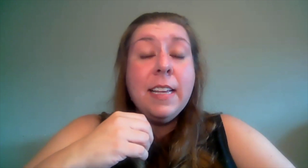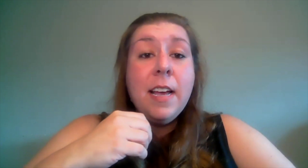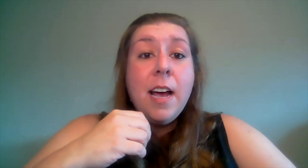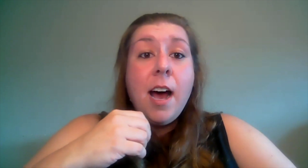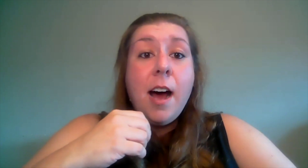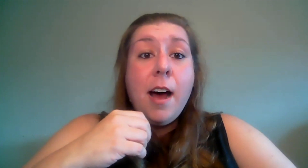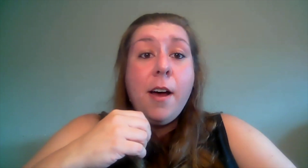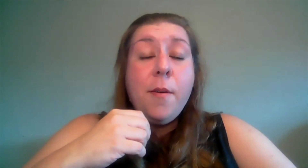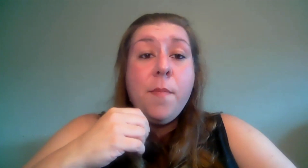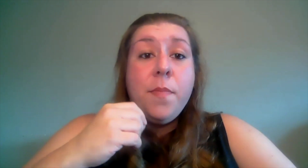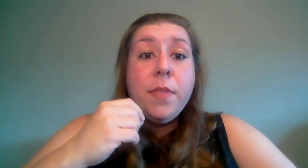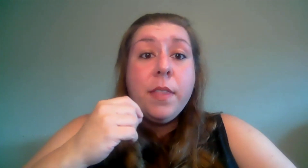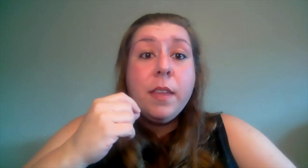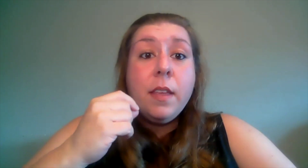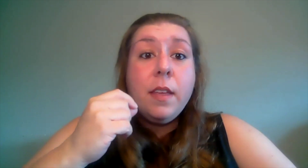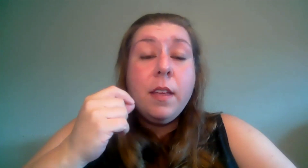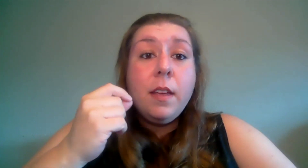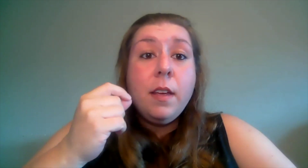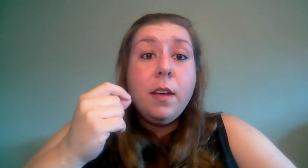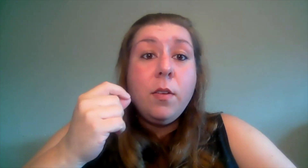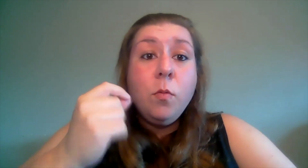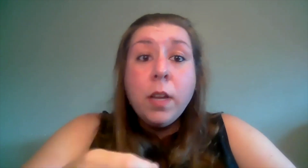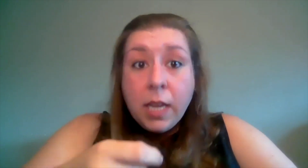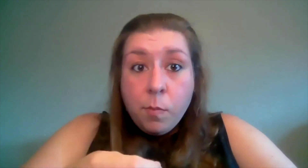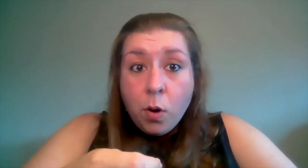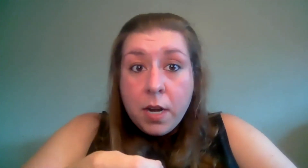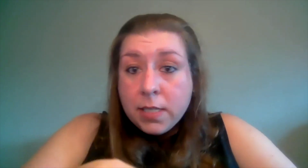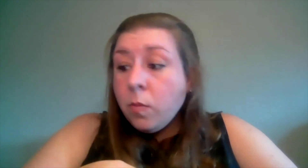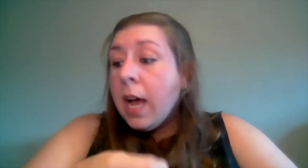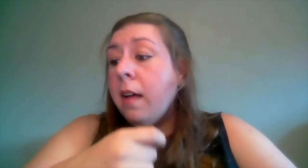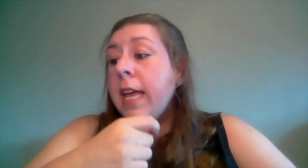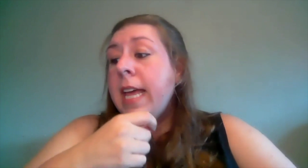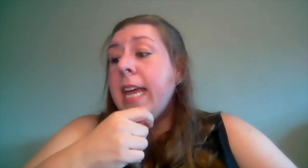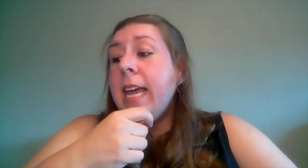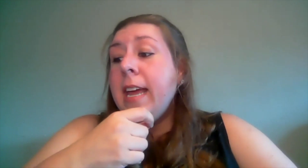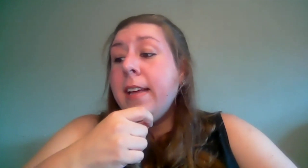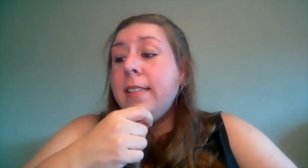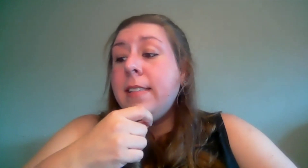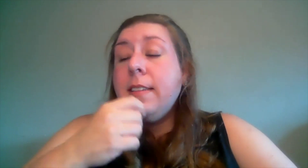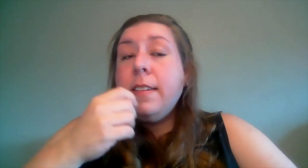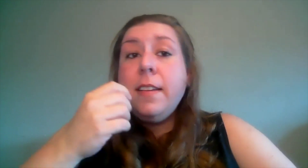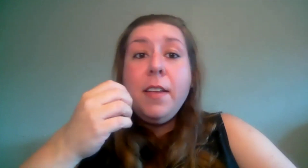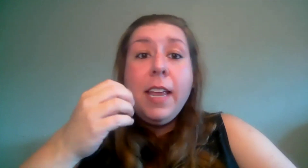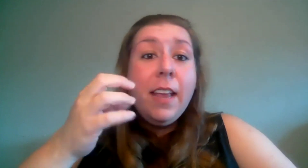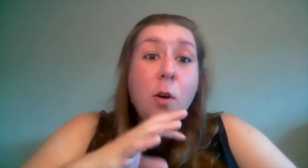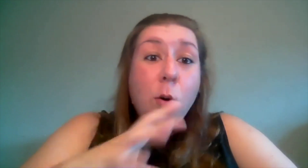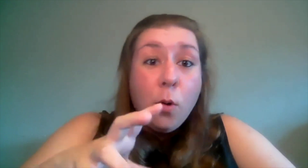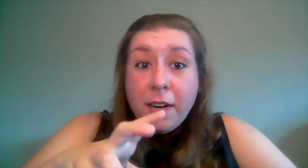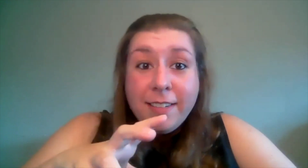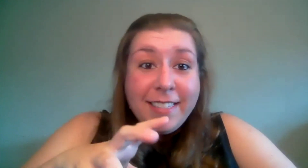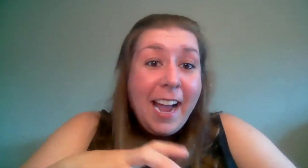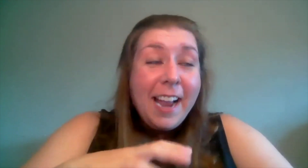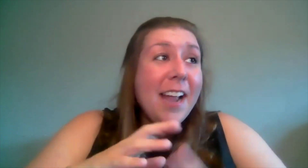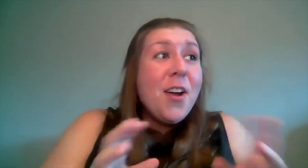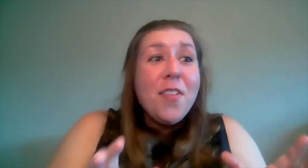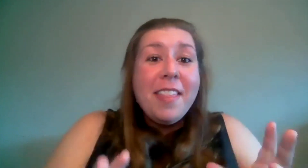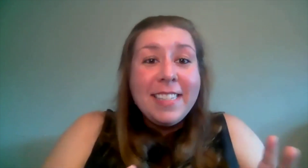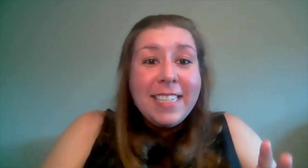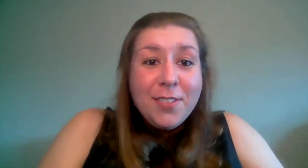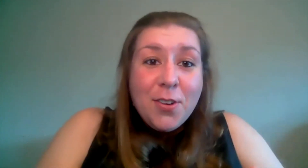um really important as well is chords i know that that sounds